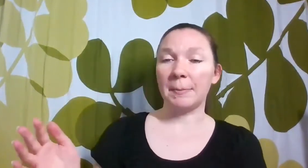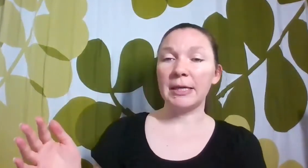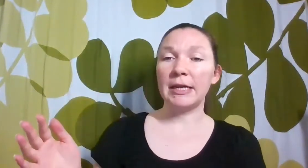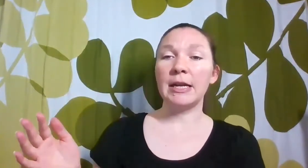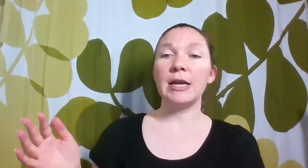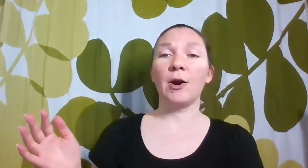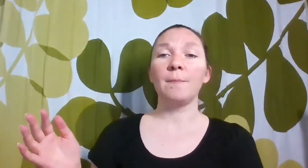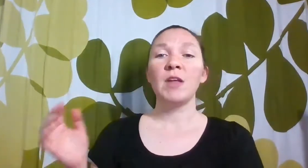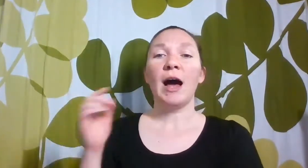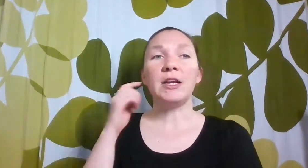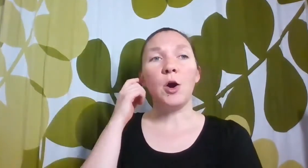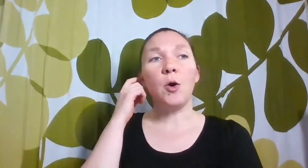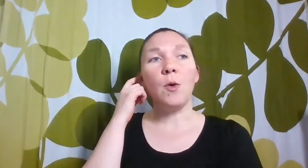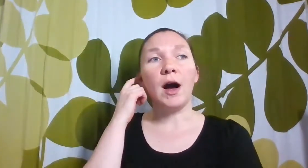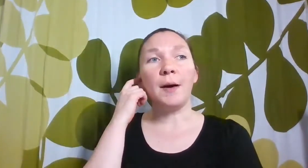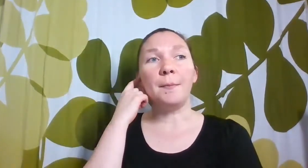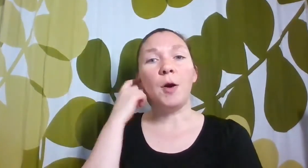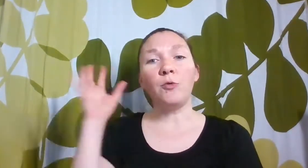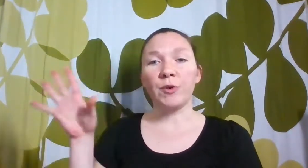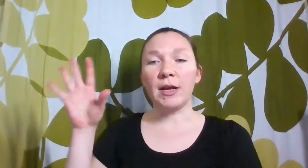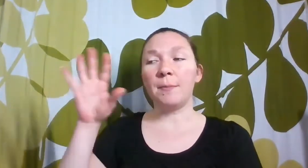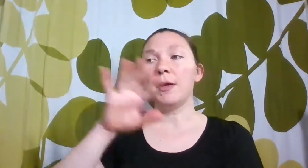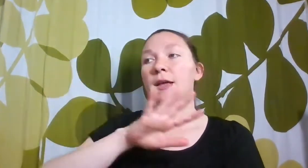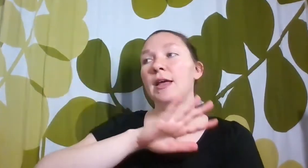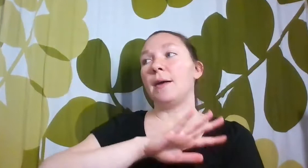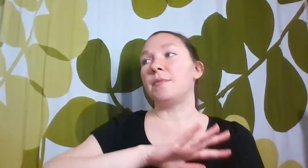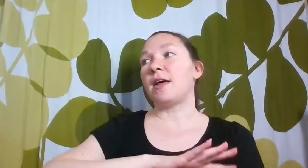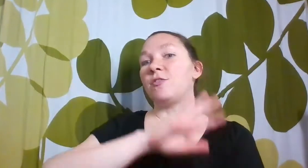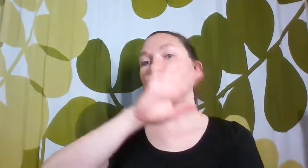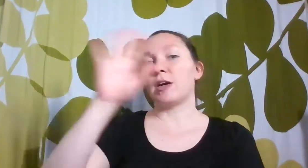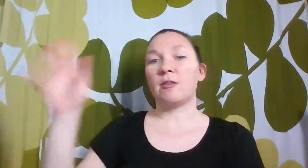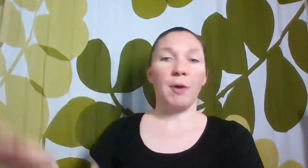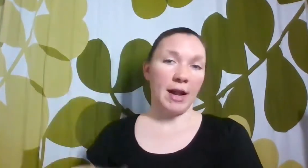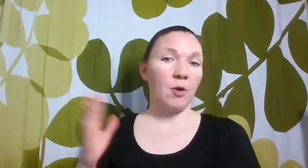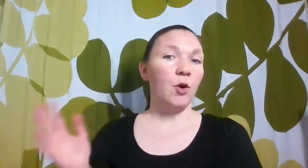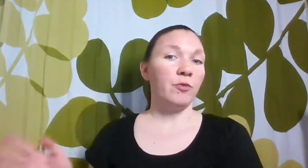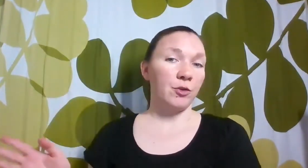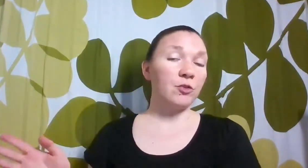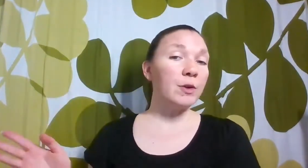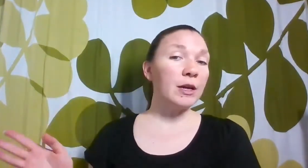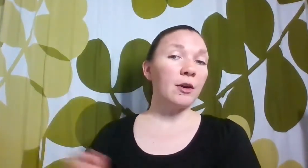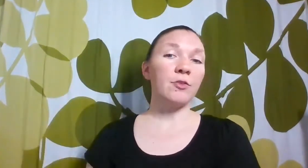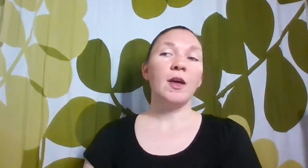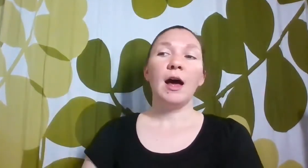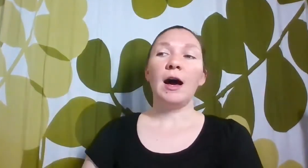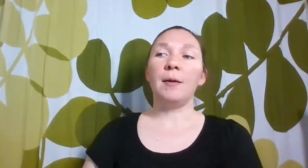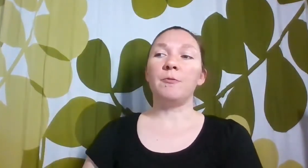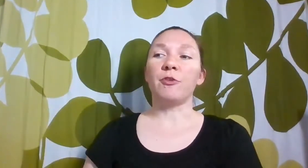completed in a year. I know Oh Freedom says you can spread it out over two years for